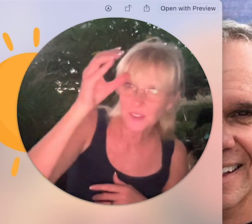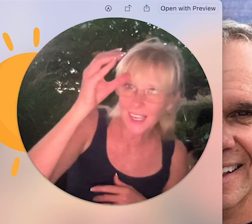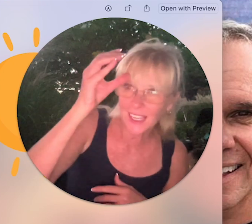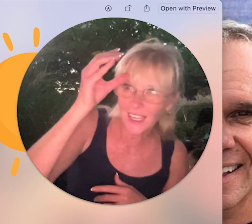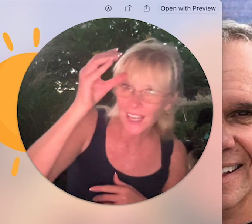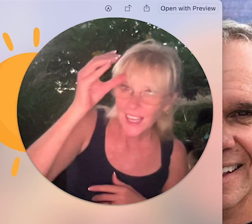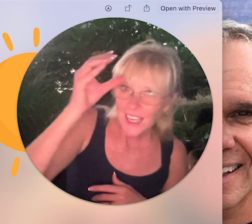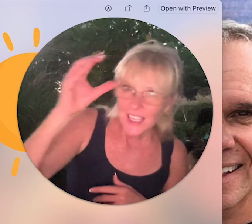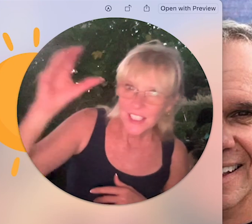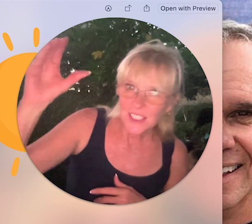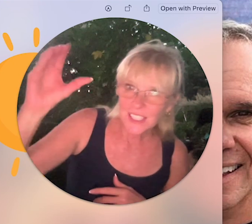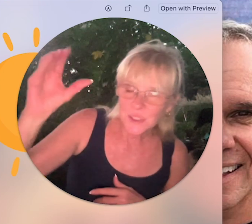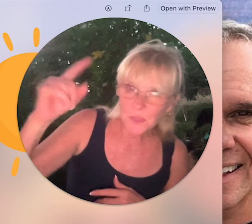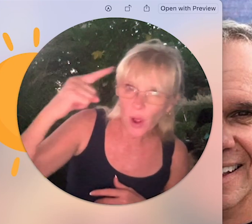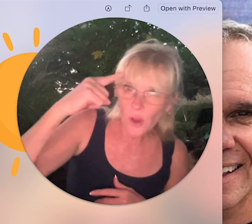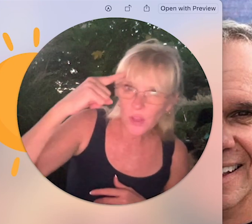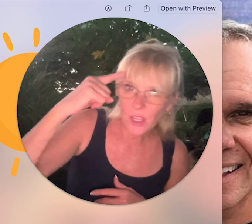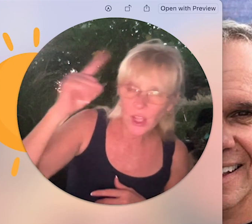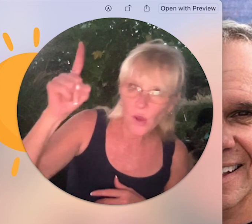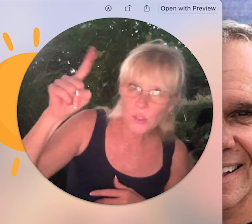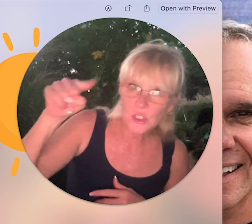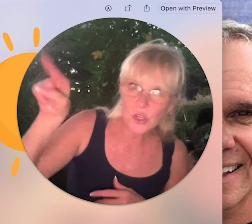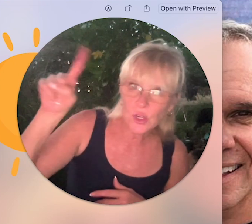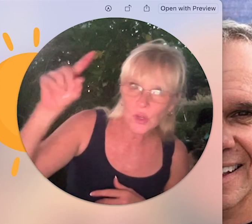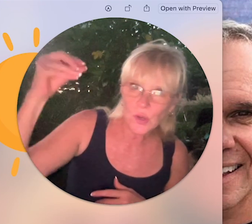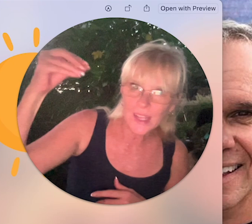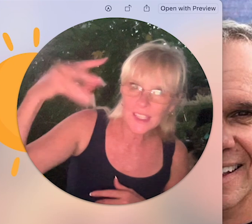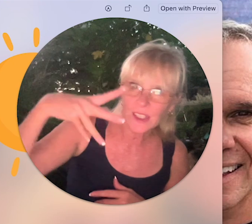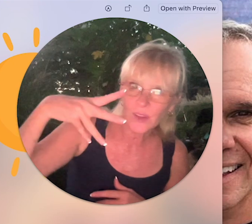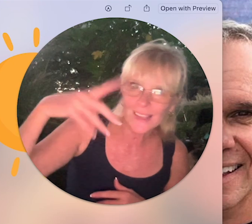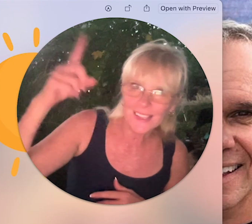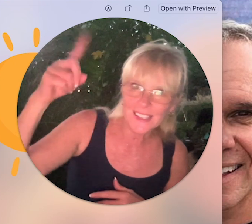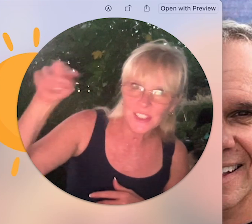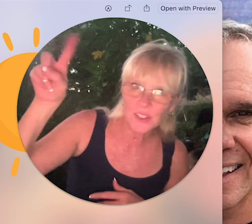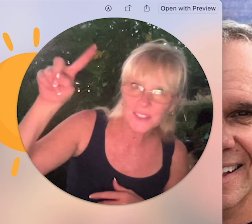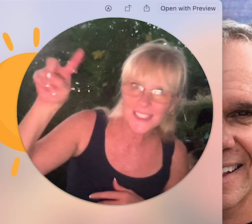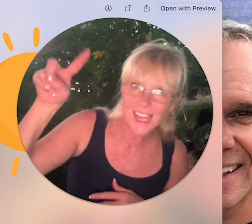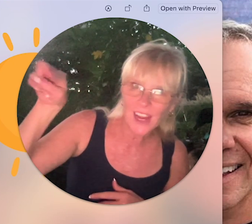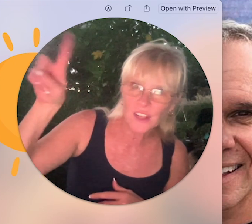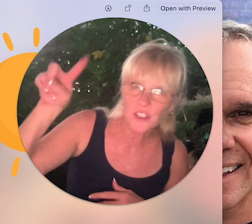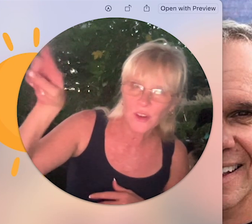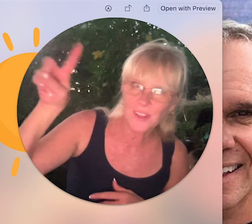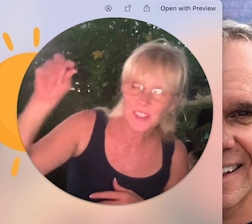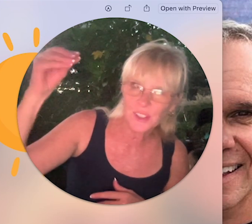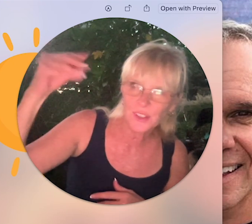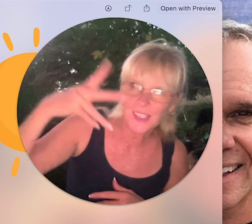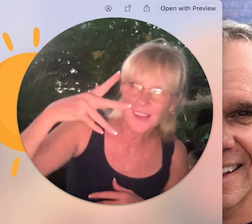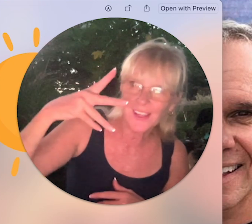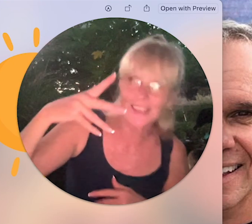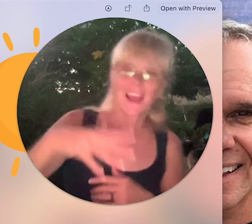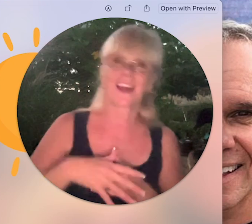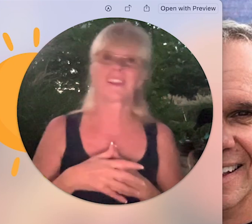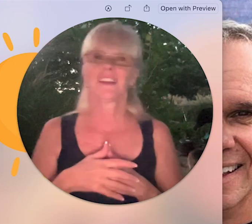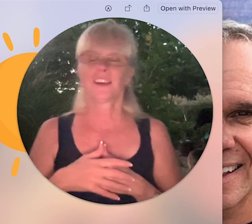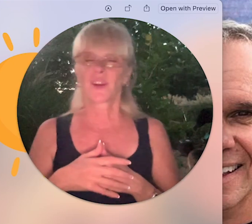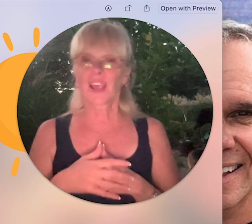that again this one or you can go circle and then go like this circles in the air to draw the circle and then go like that okay